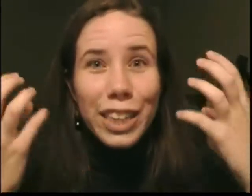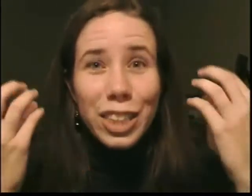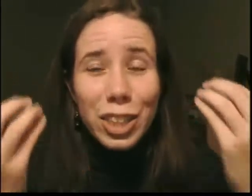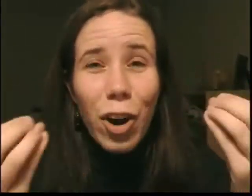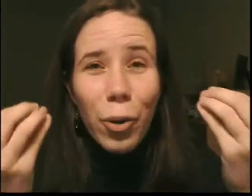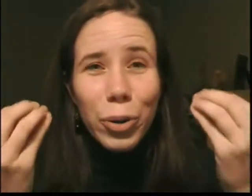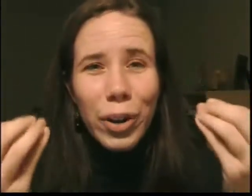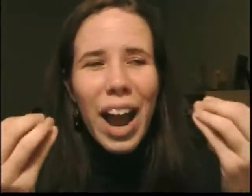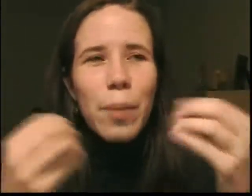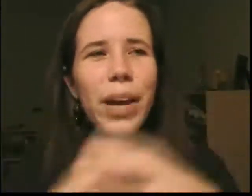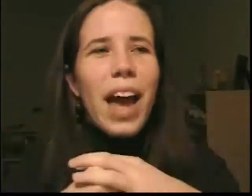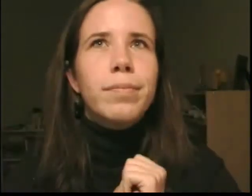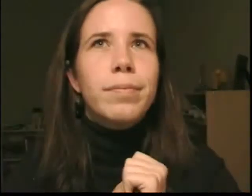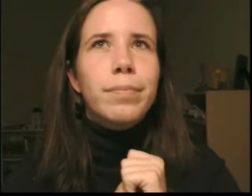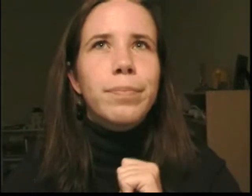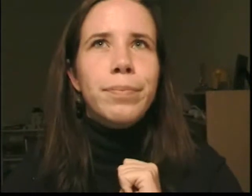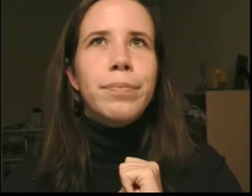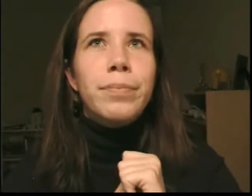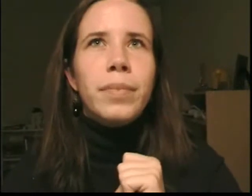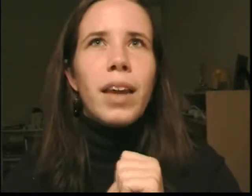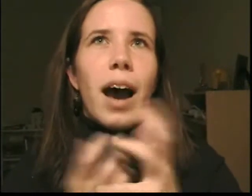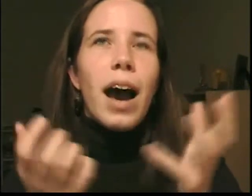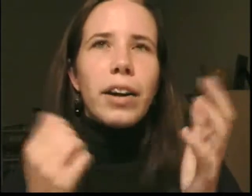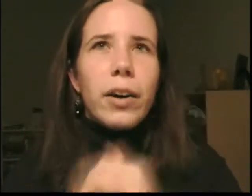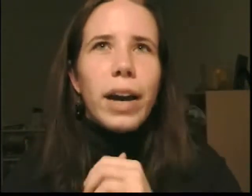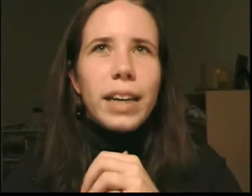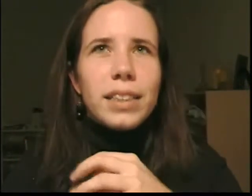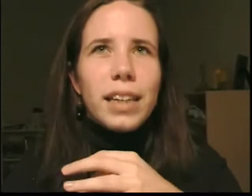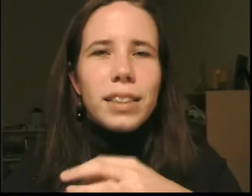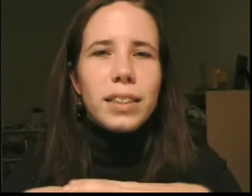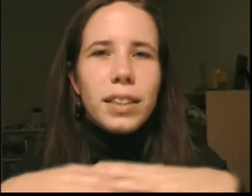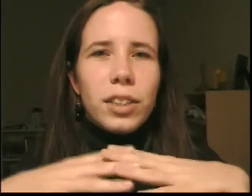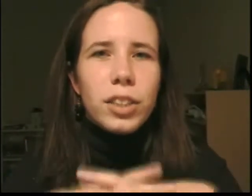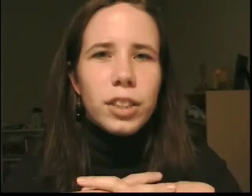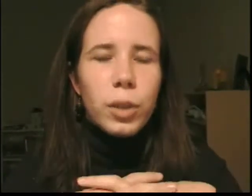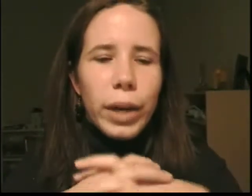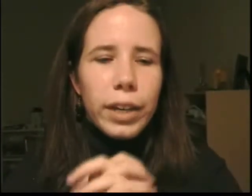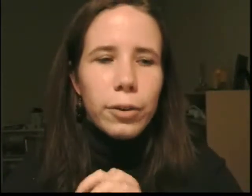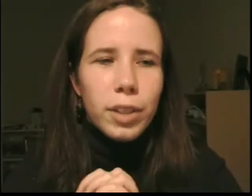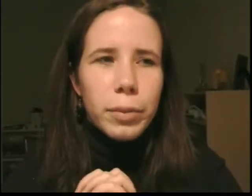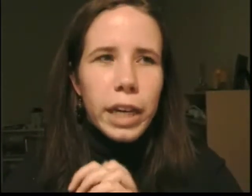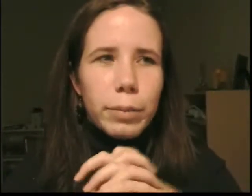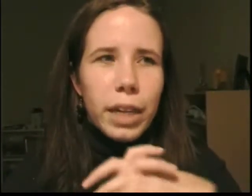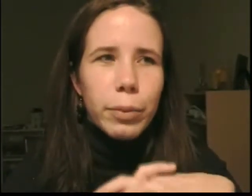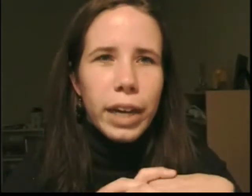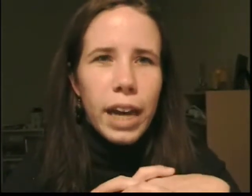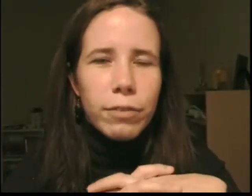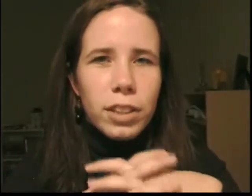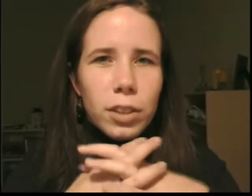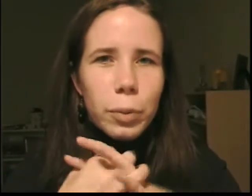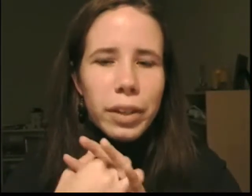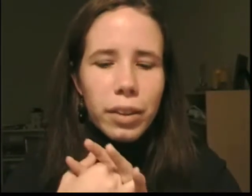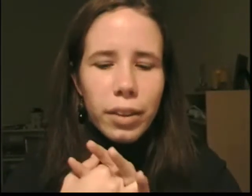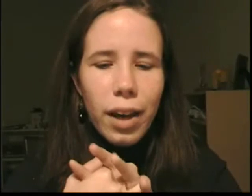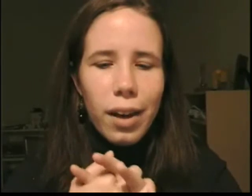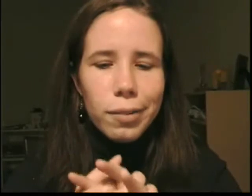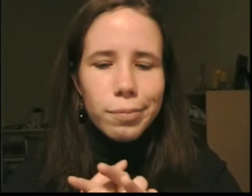It's so crap. I don't know. I guess that's just the way it goes sometimes, and we kind of have to deal with, um,